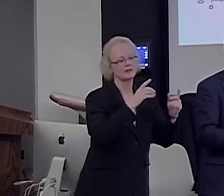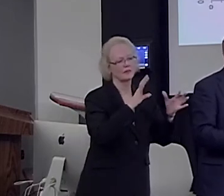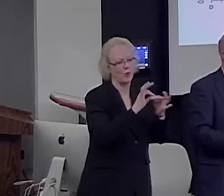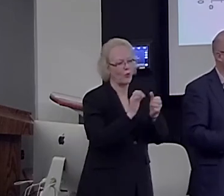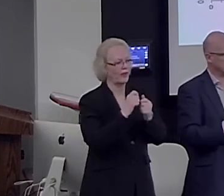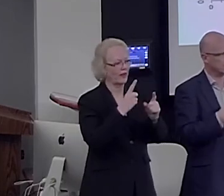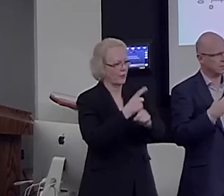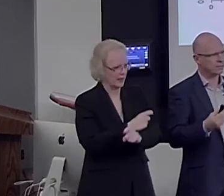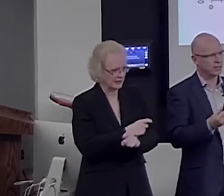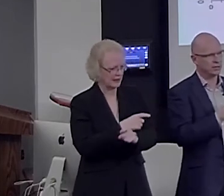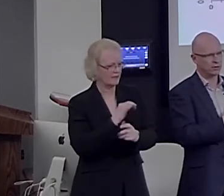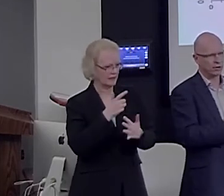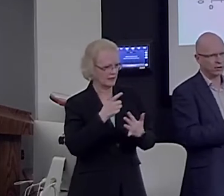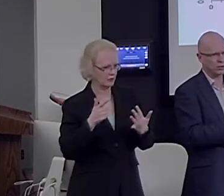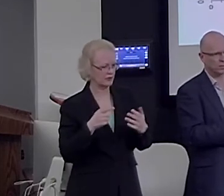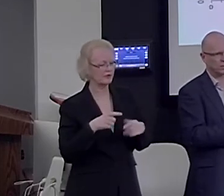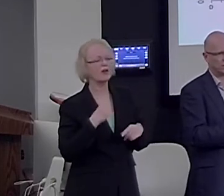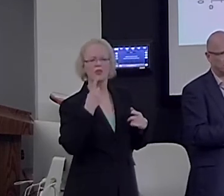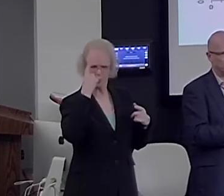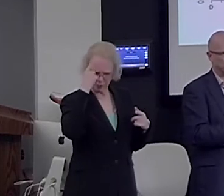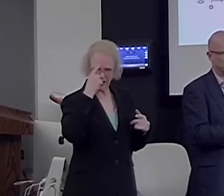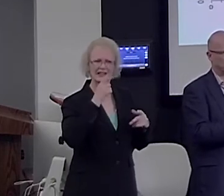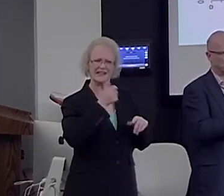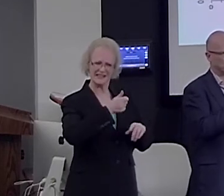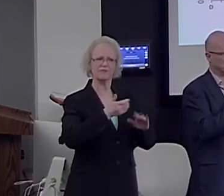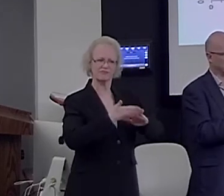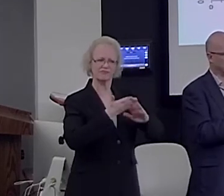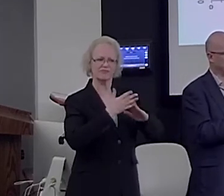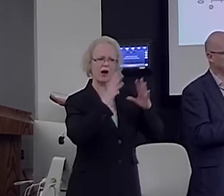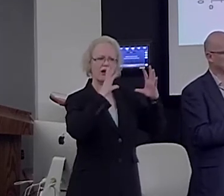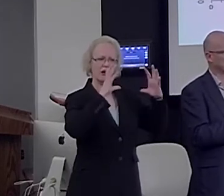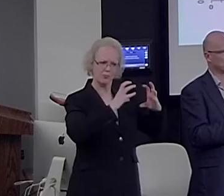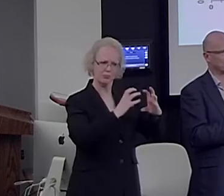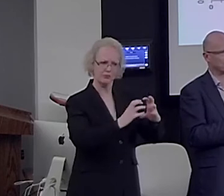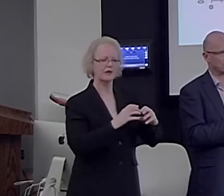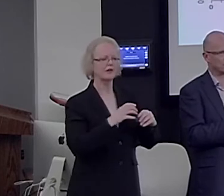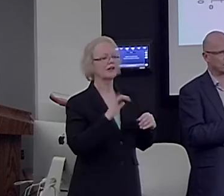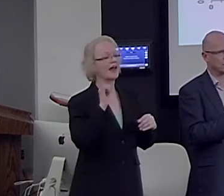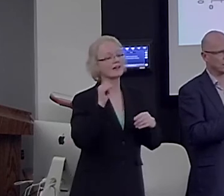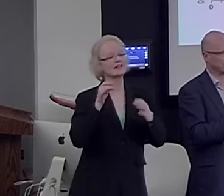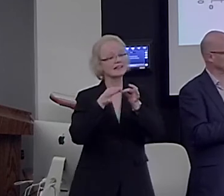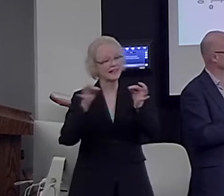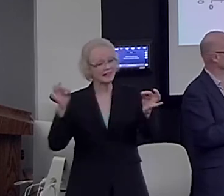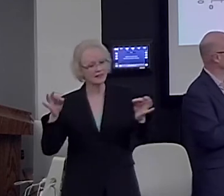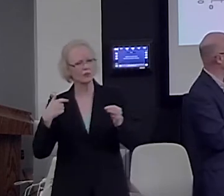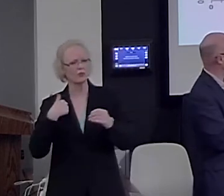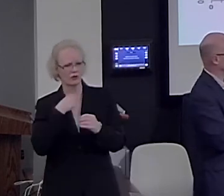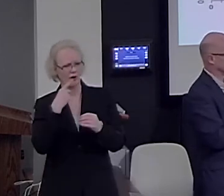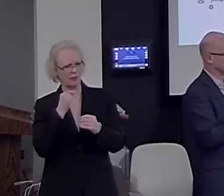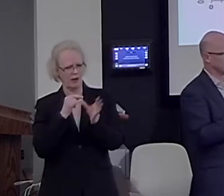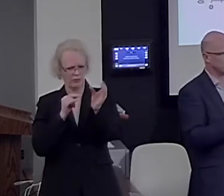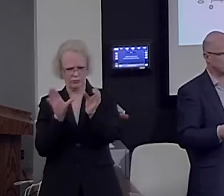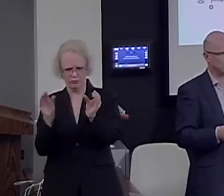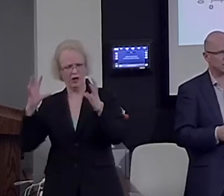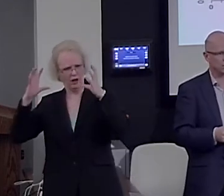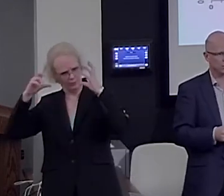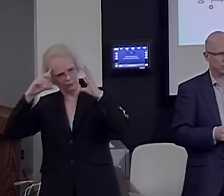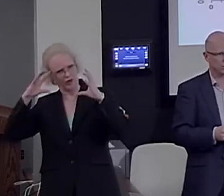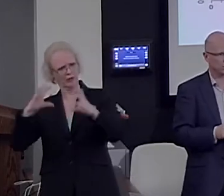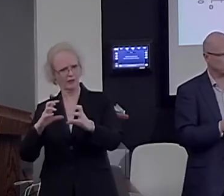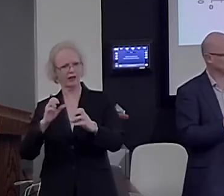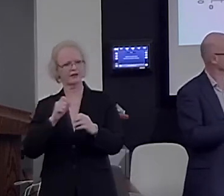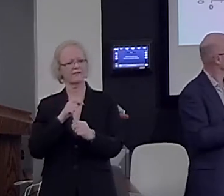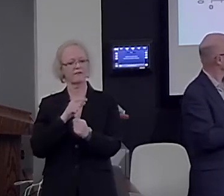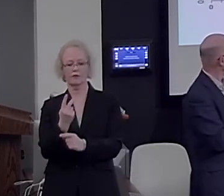machine. Just like in the language part of my talk, was showing you this compression by tree structures. Here, it's also compression by geometrical